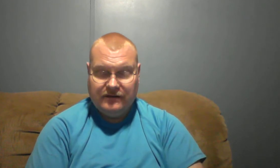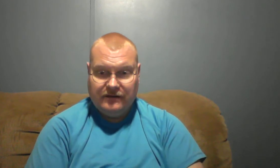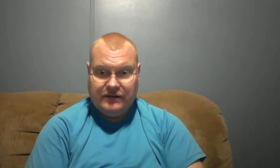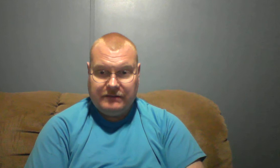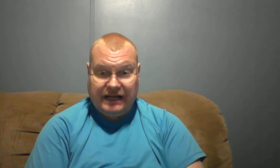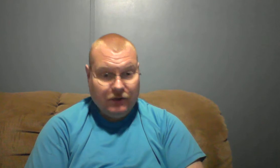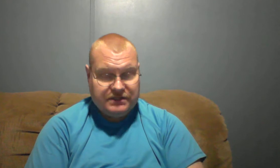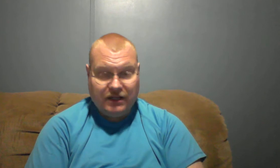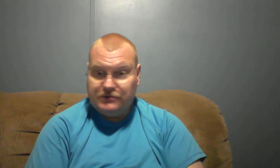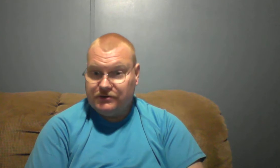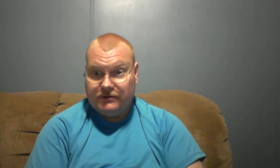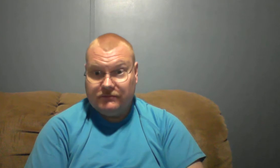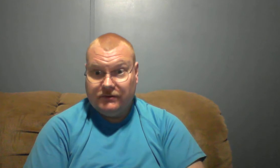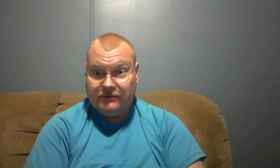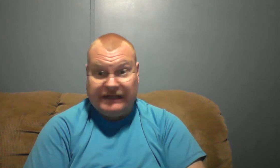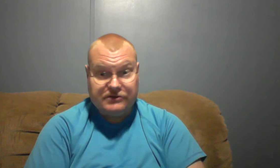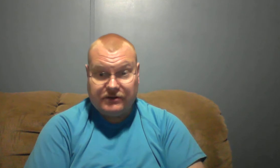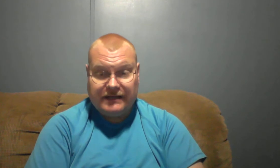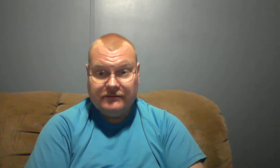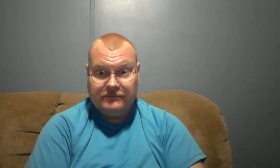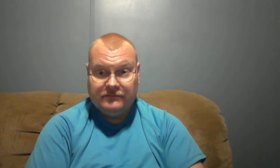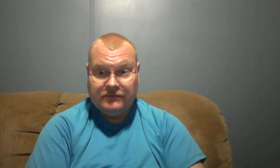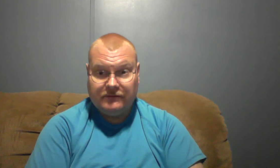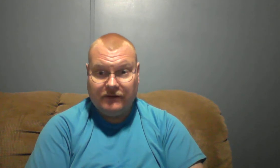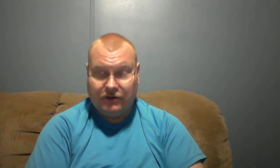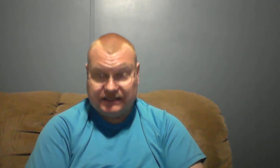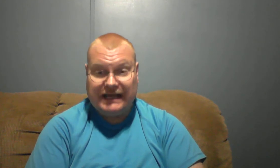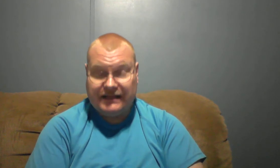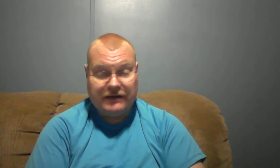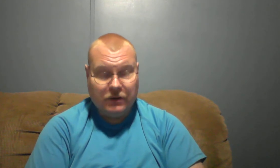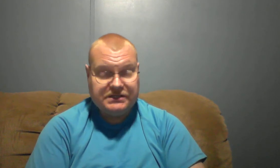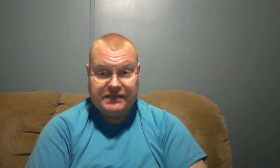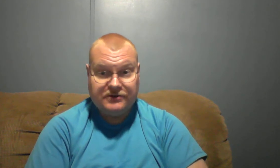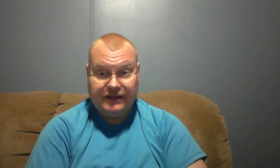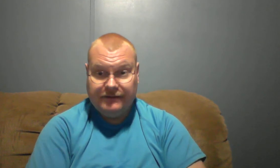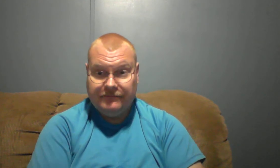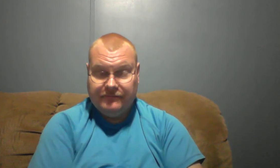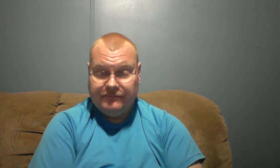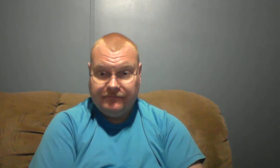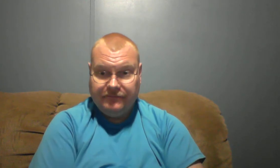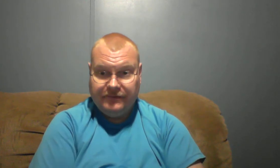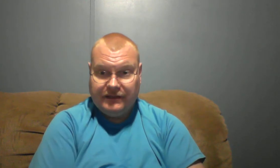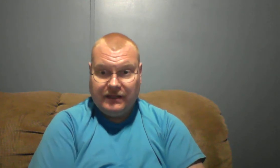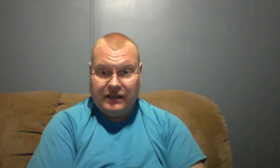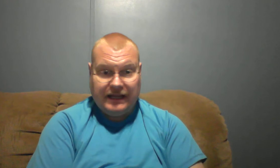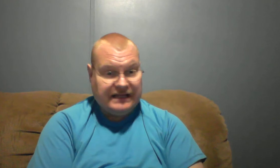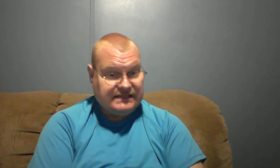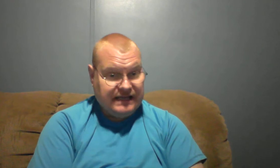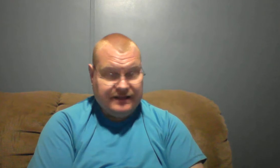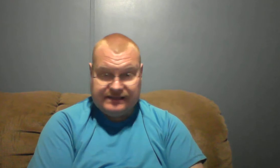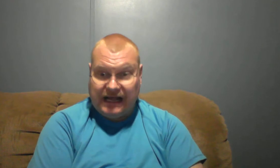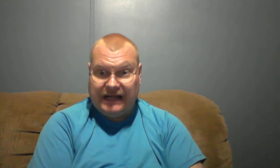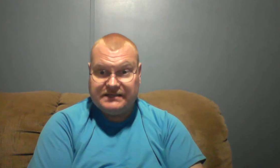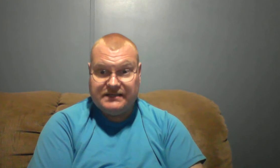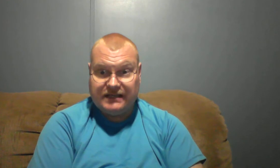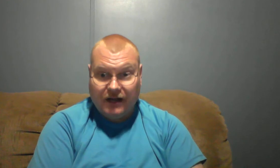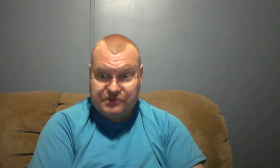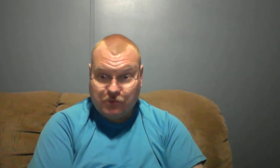I know it's closer yesterday or today than it was yesterday and I see the signs that God's word